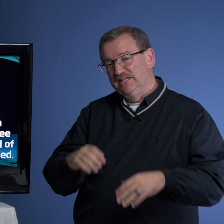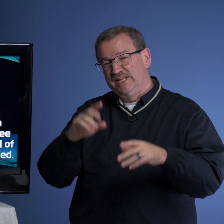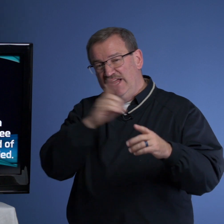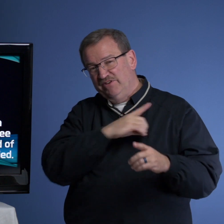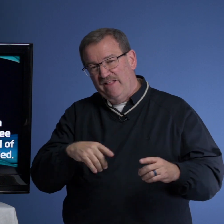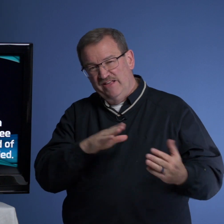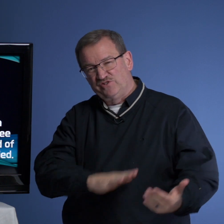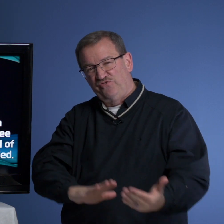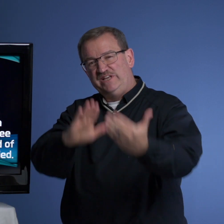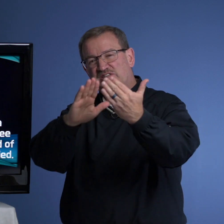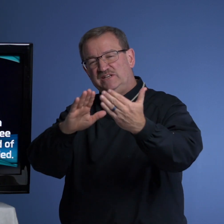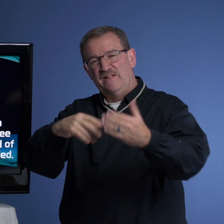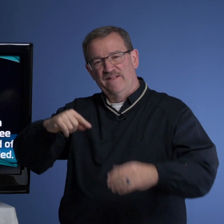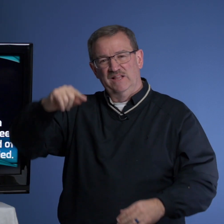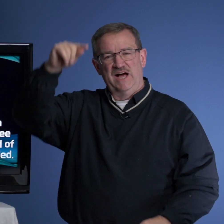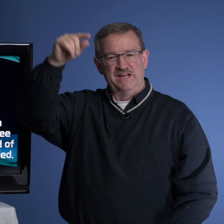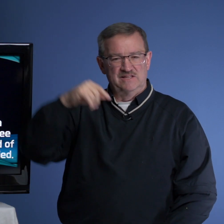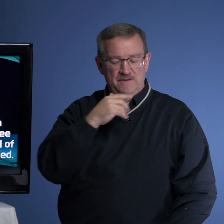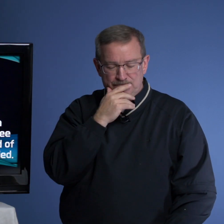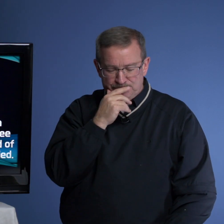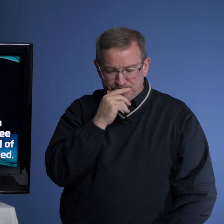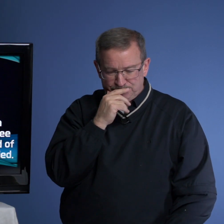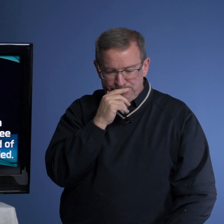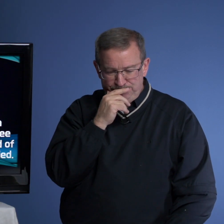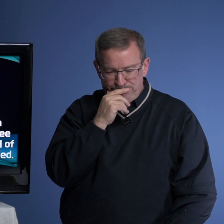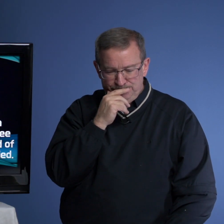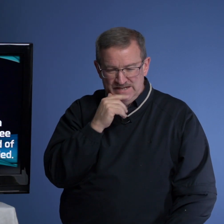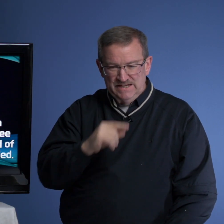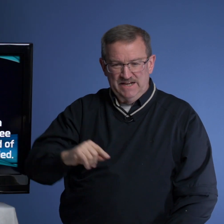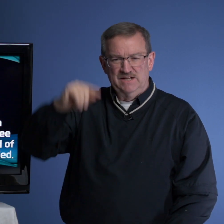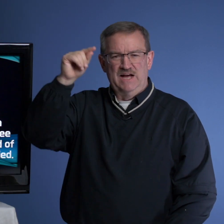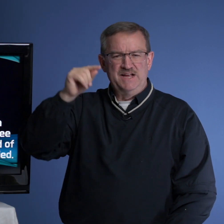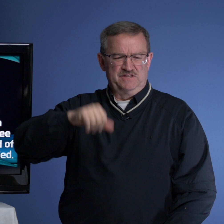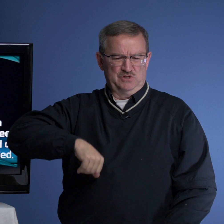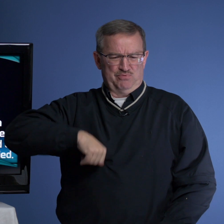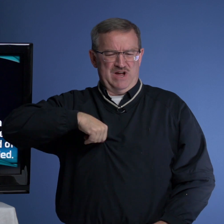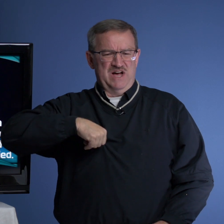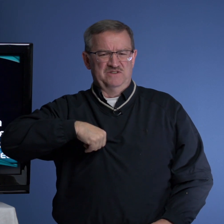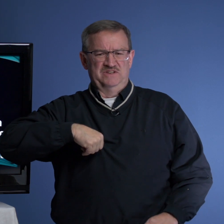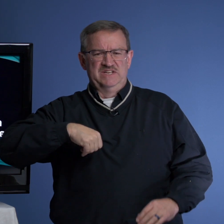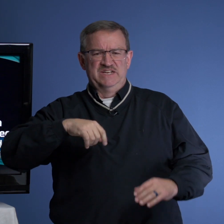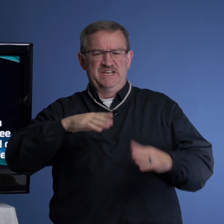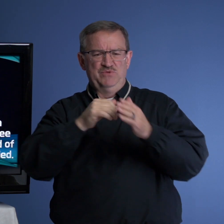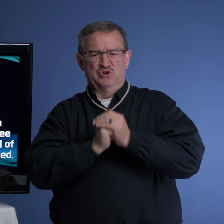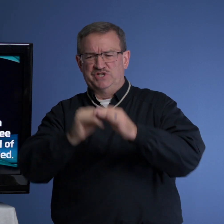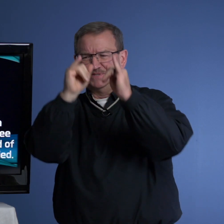David is facing Goliath. And Goliath is proud and he worships